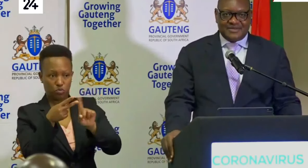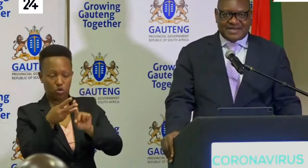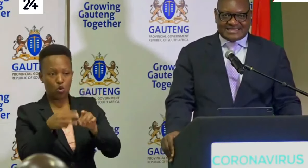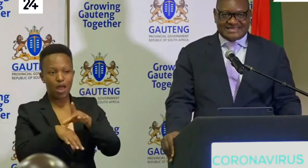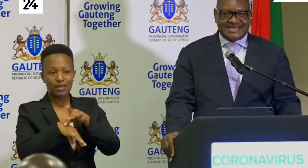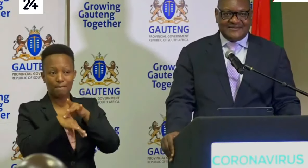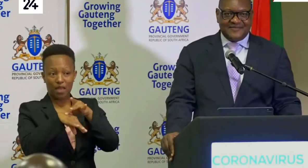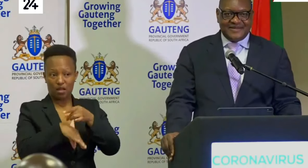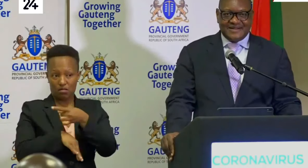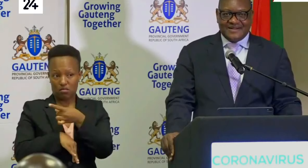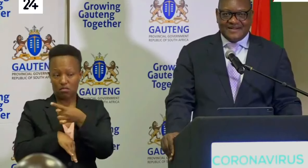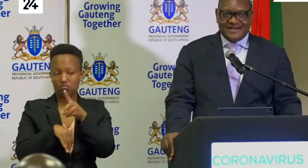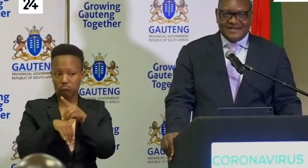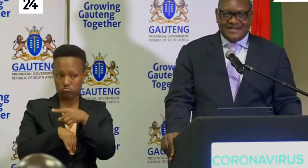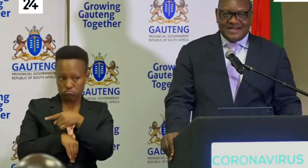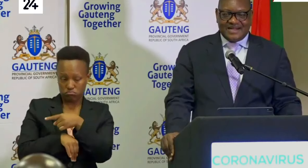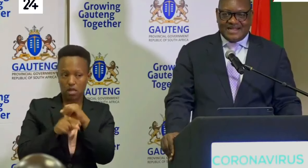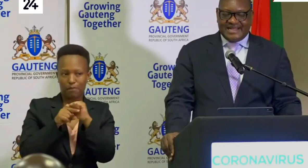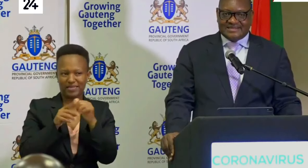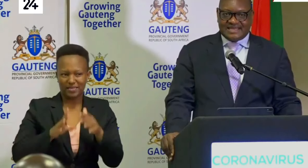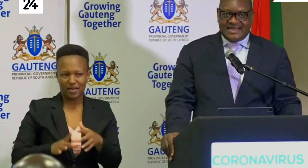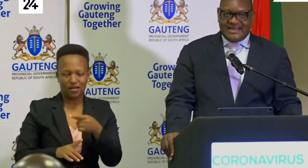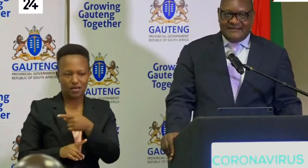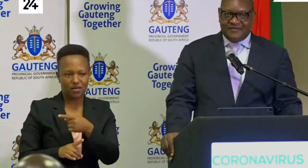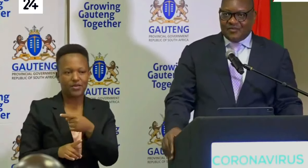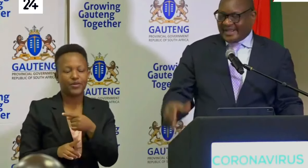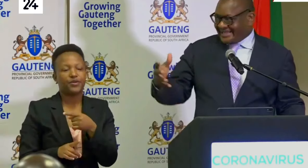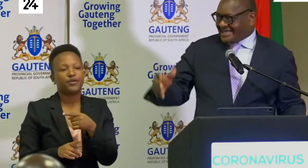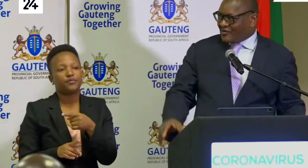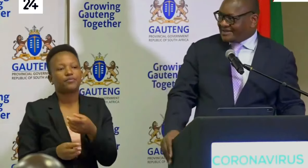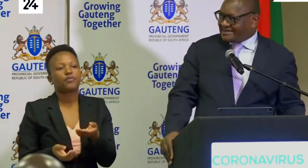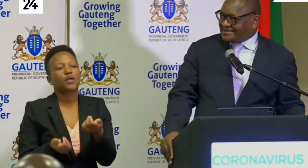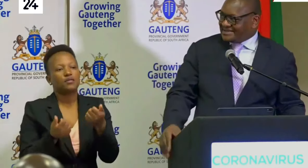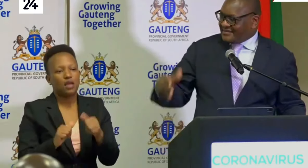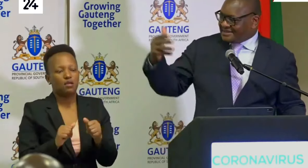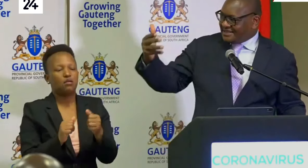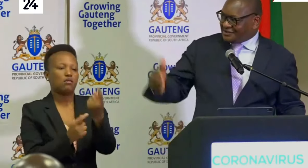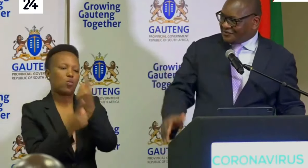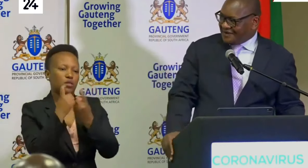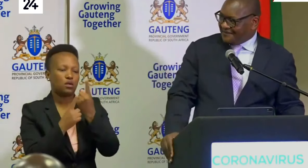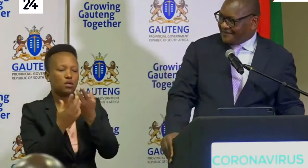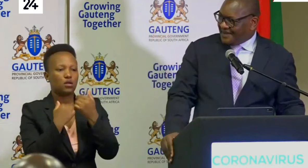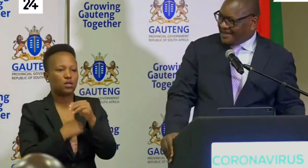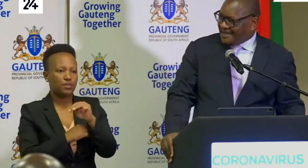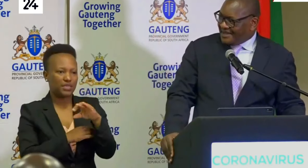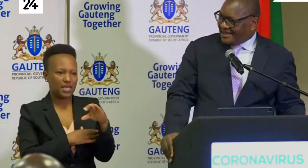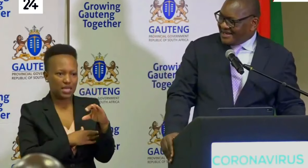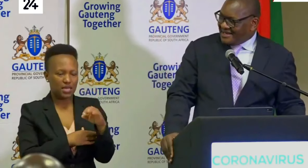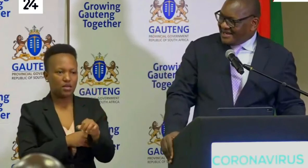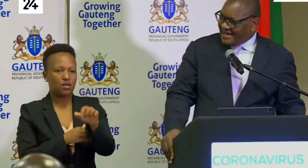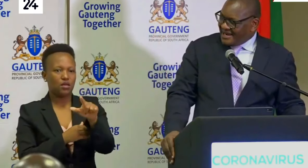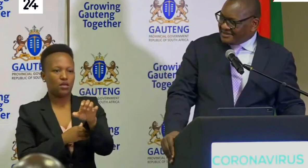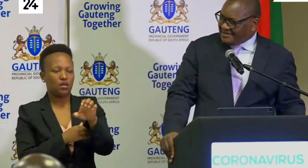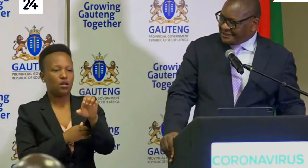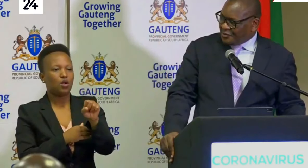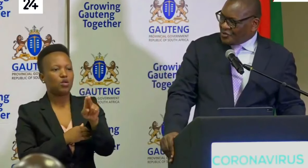practitioner and we can take questions. Emisi Lisufi and